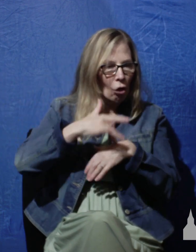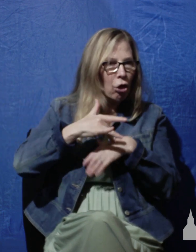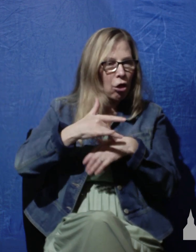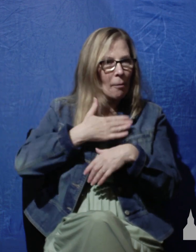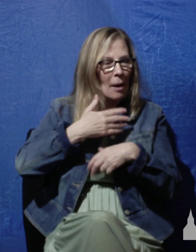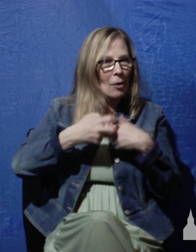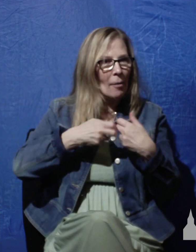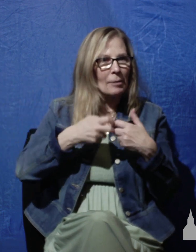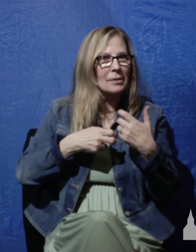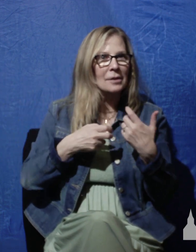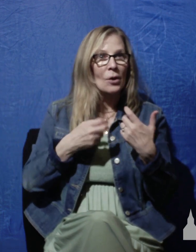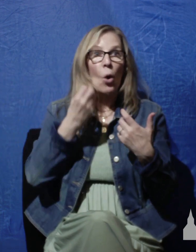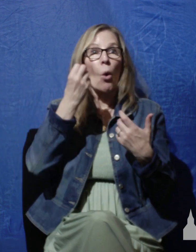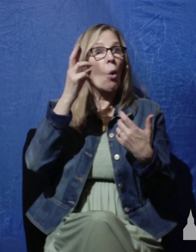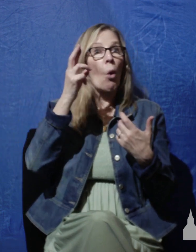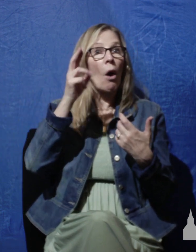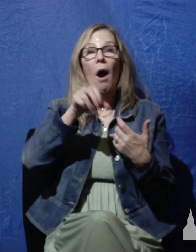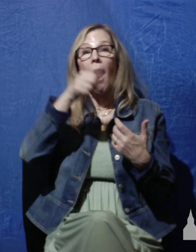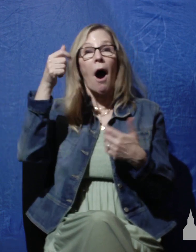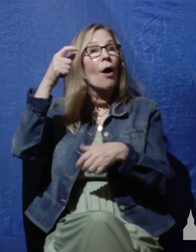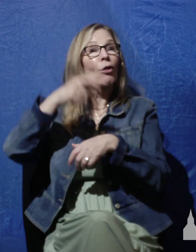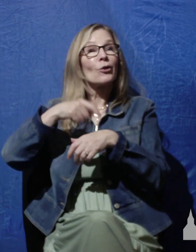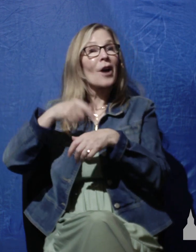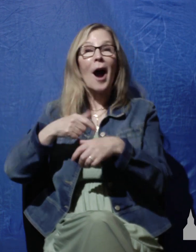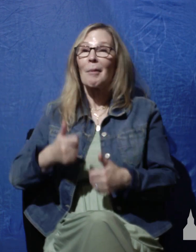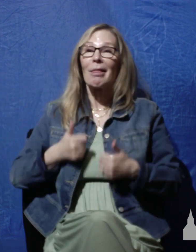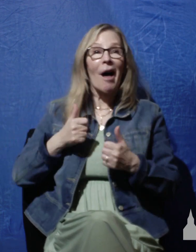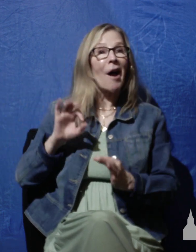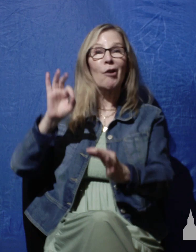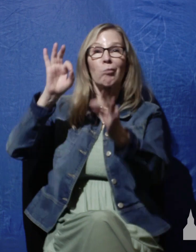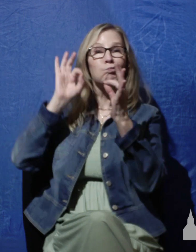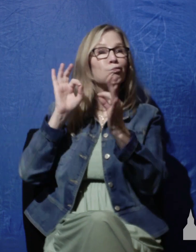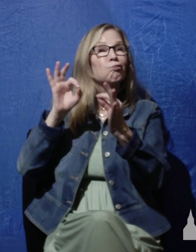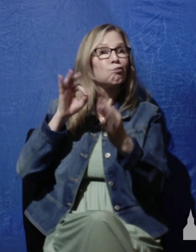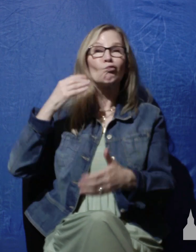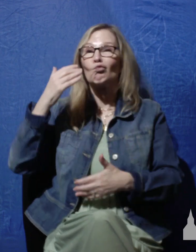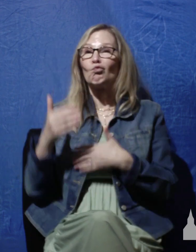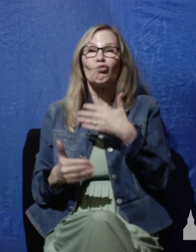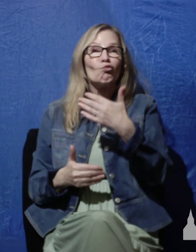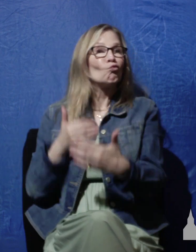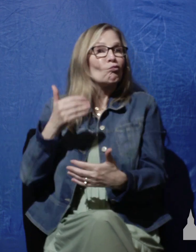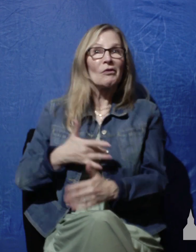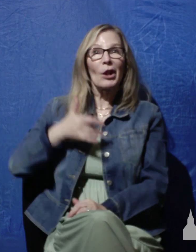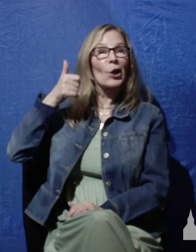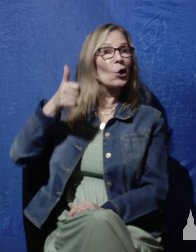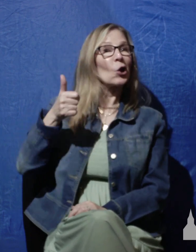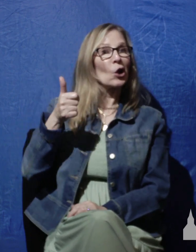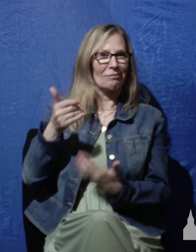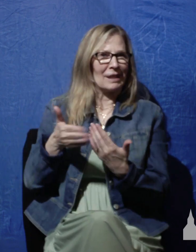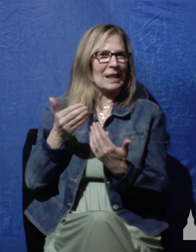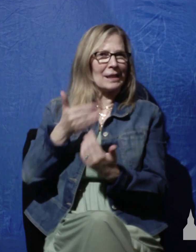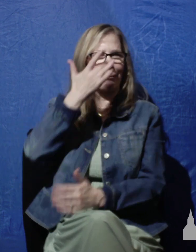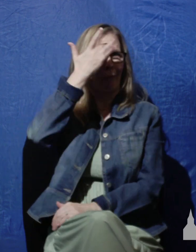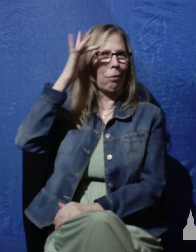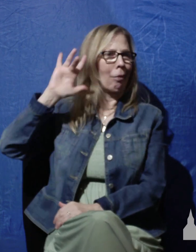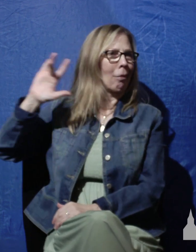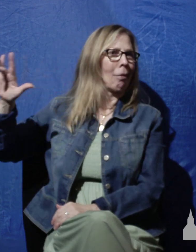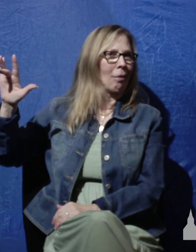going so well for us, everything is in the flow and we're feeling good, that it's just also easy to forget that these good